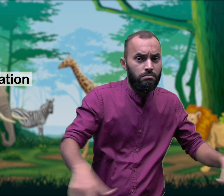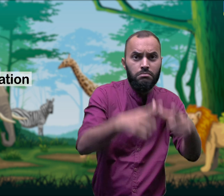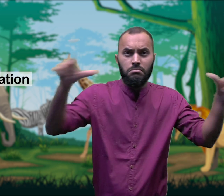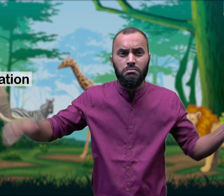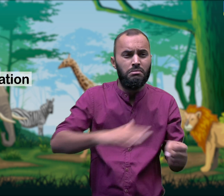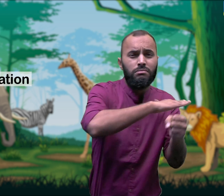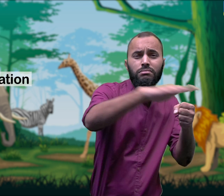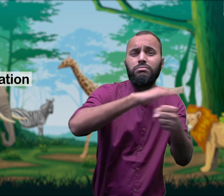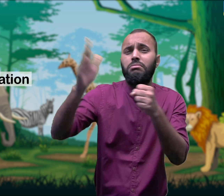Deforestation